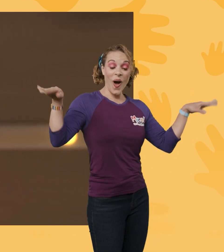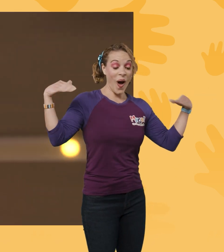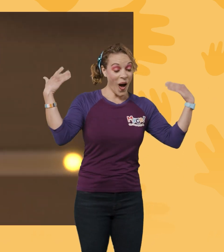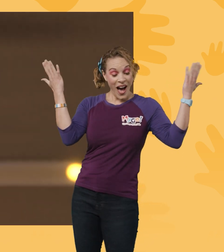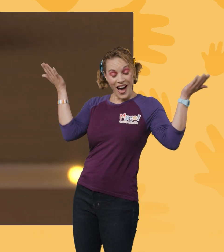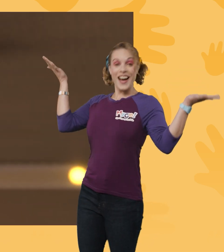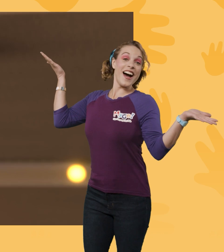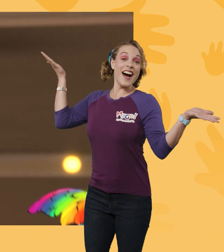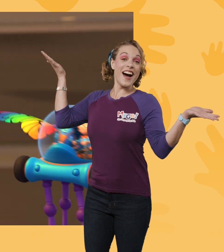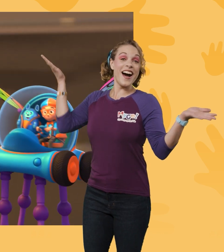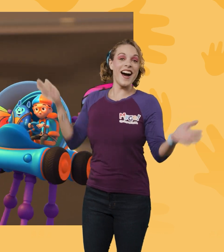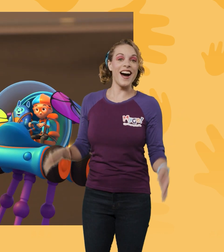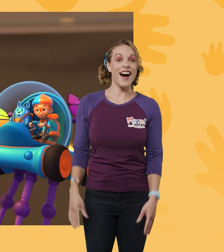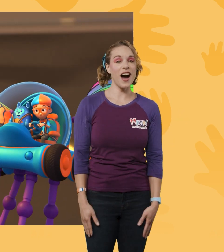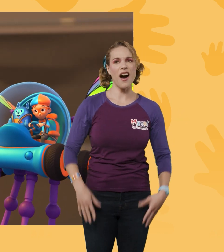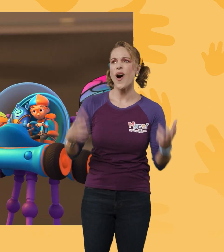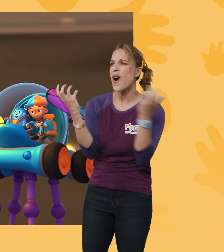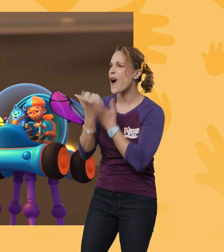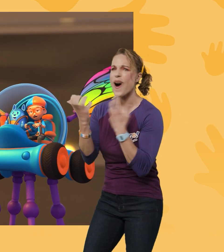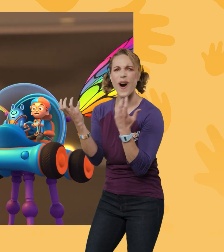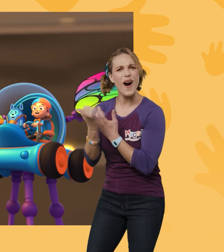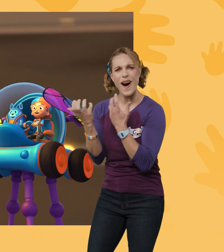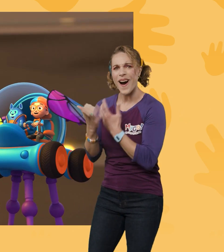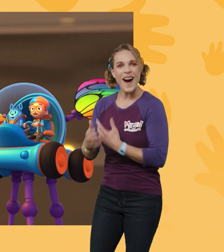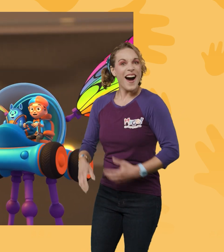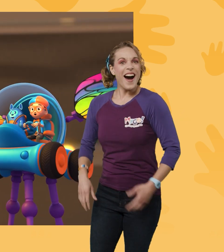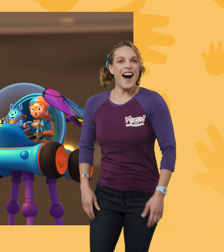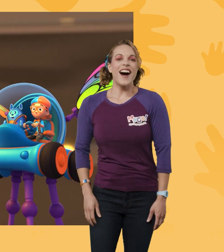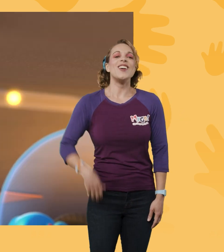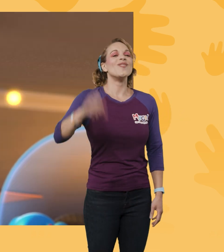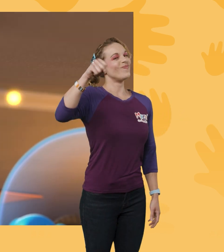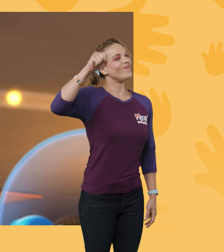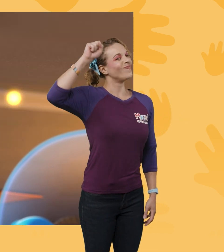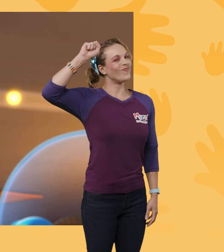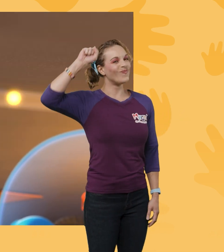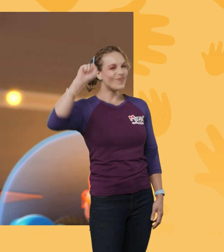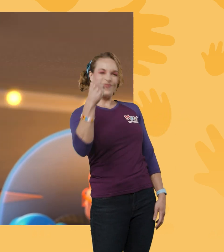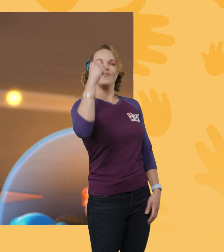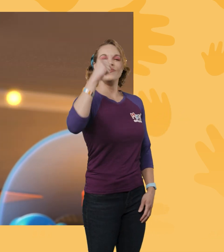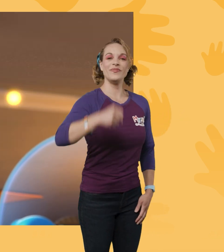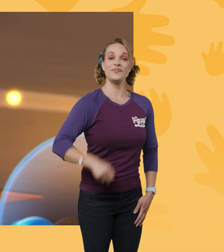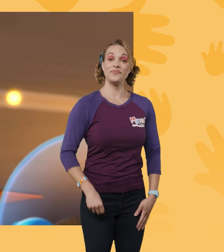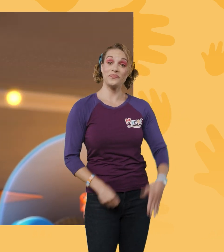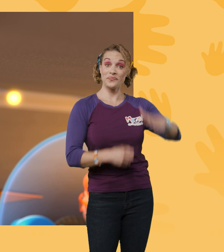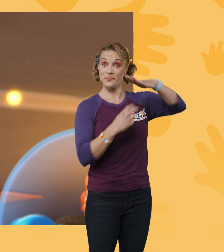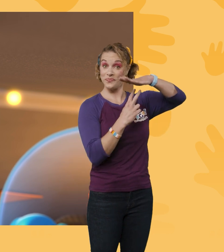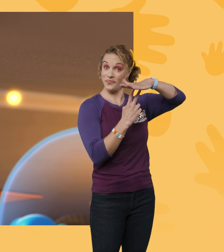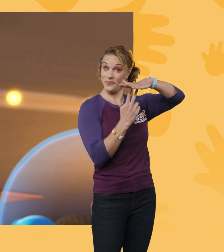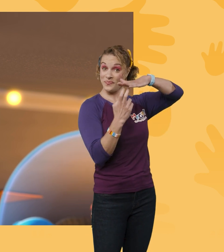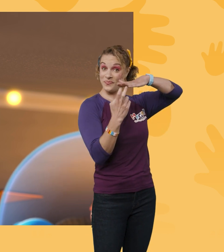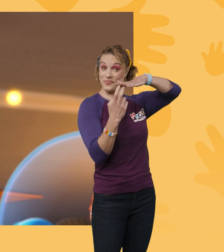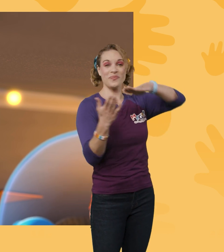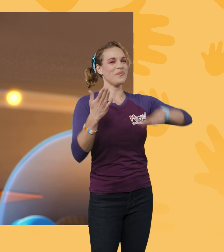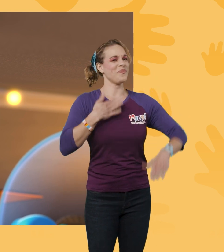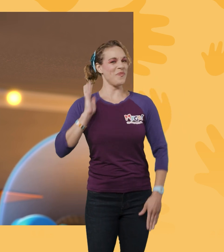Ta-da! Wow! Yes, siree! The ceiling is my own